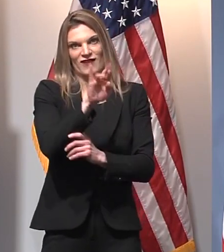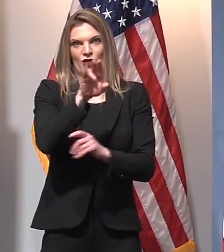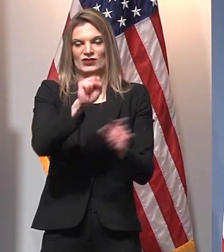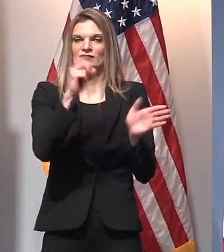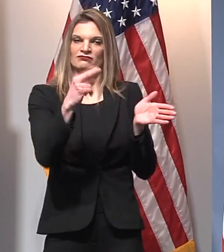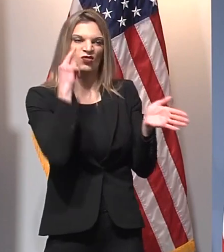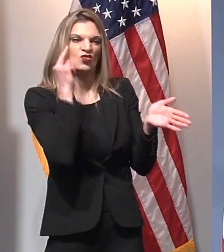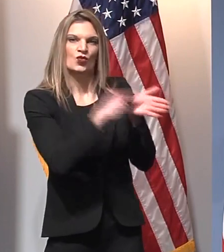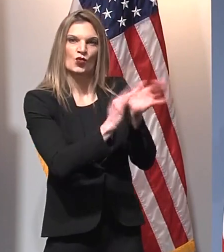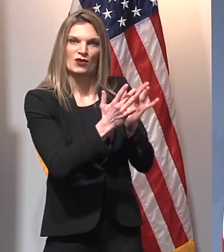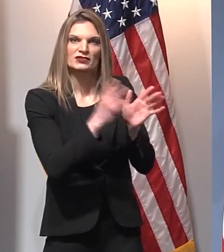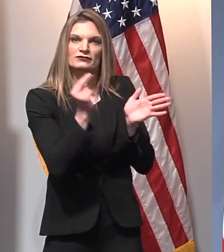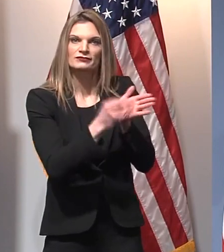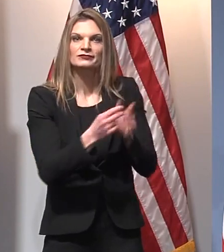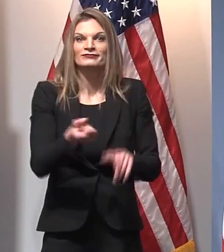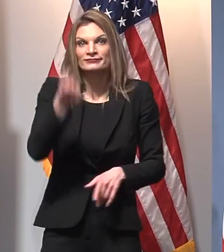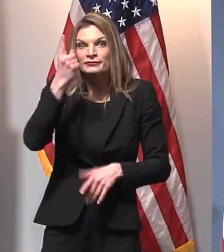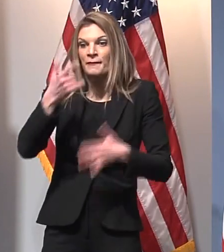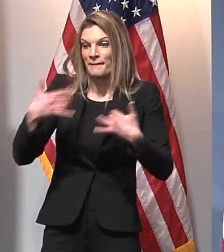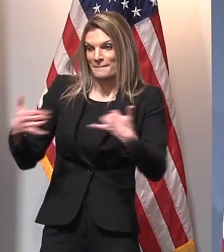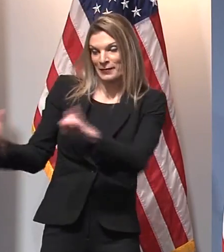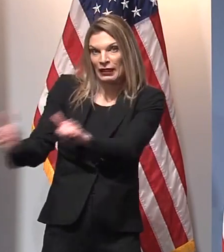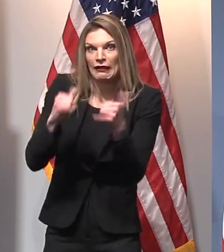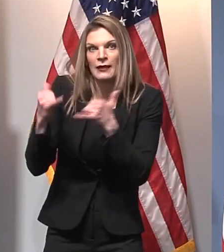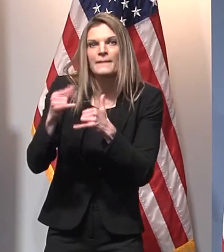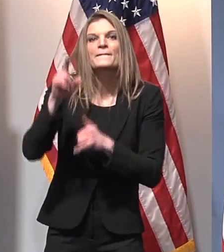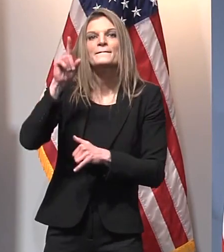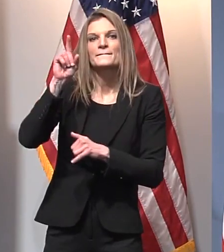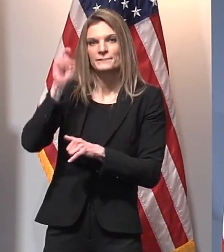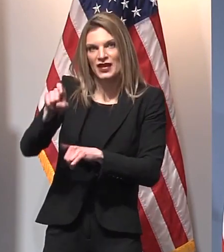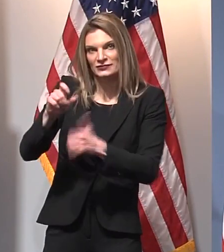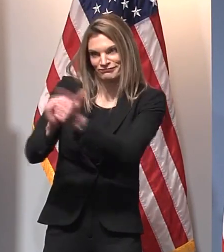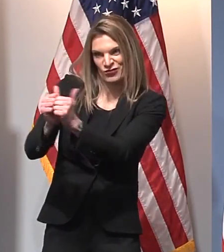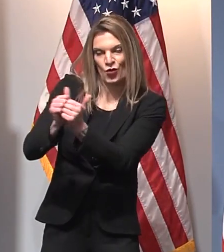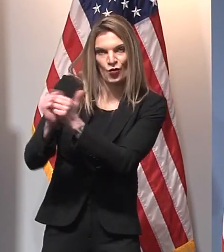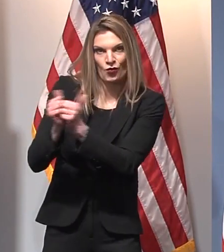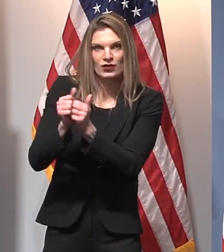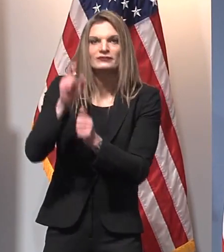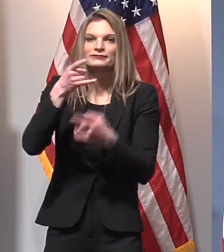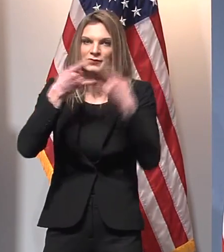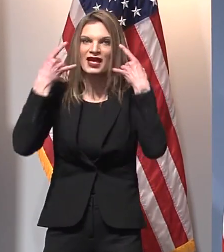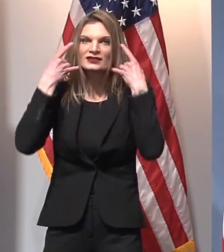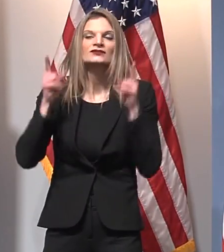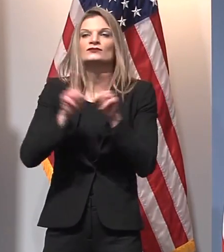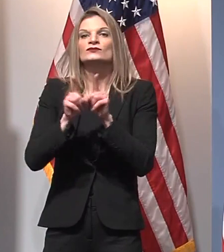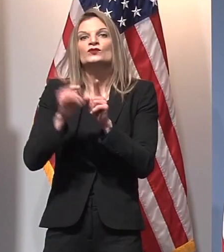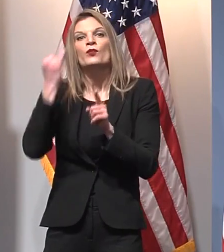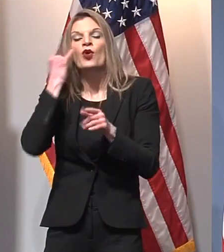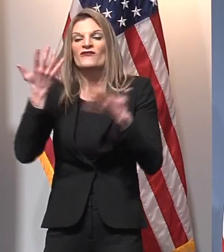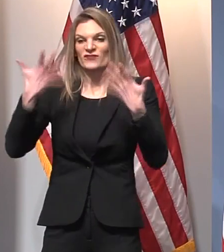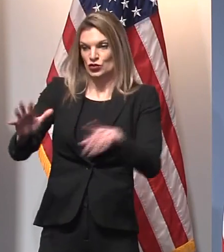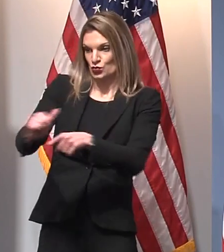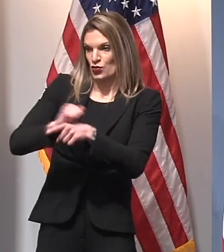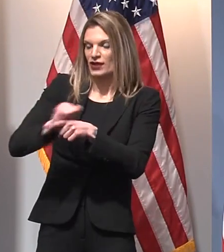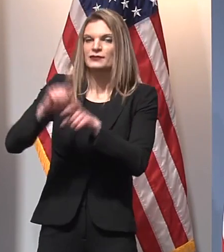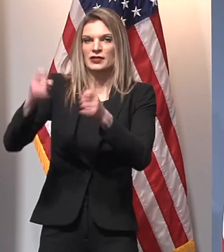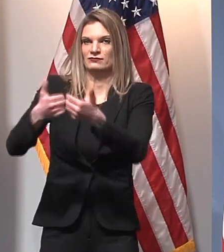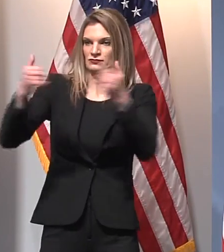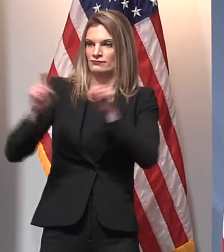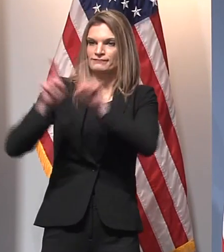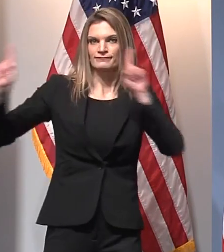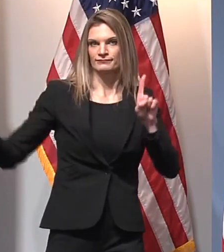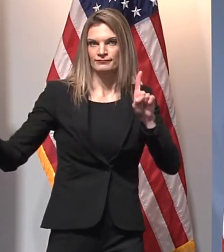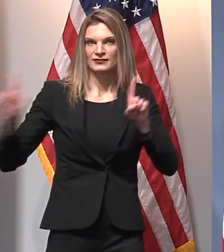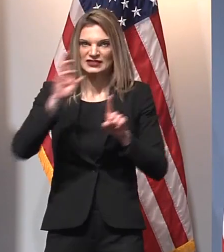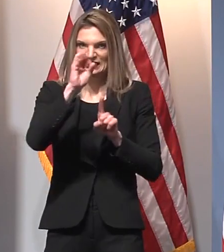playing. Participants are required to maintain six feet of distance from each other during practice and when not engaged in